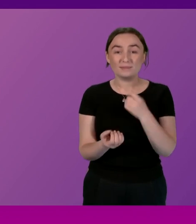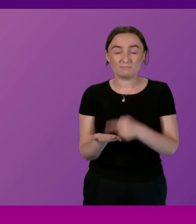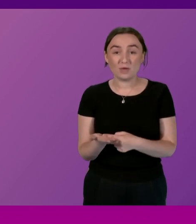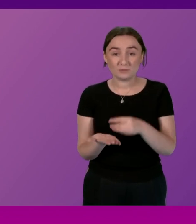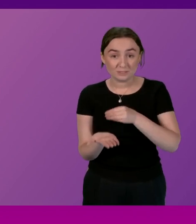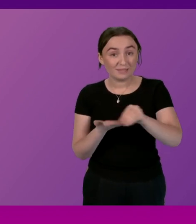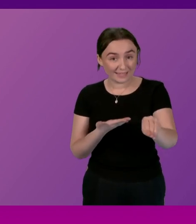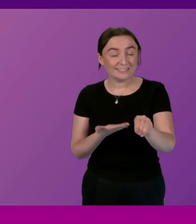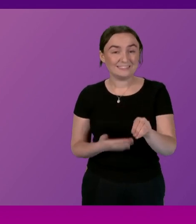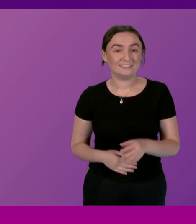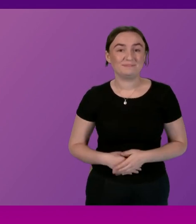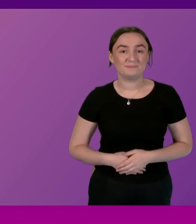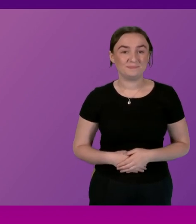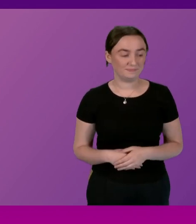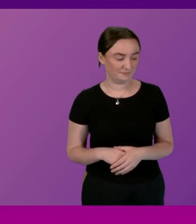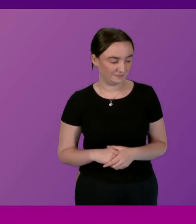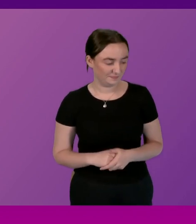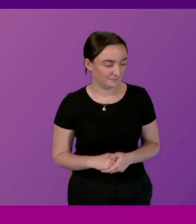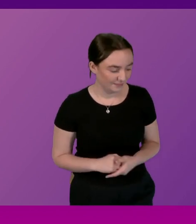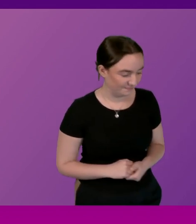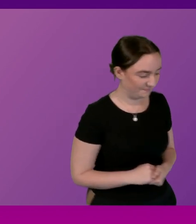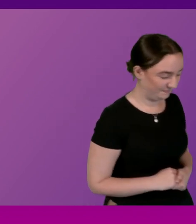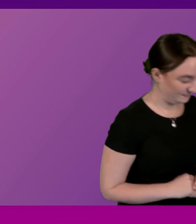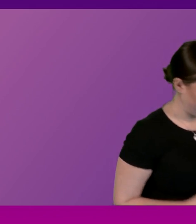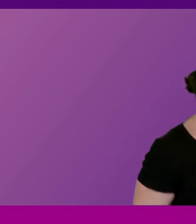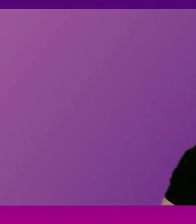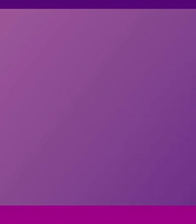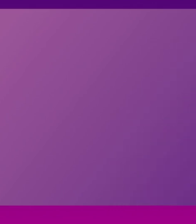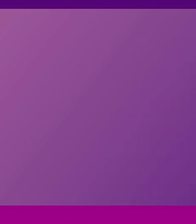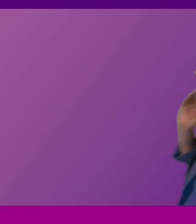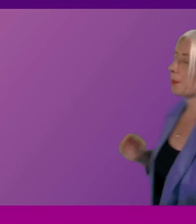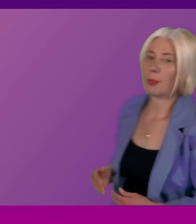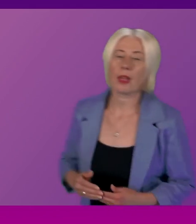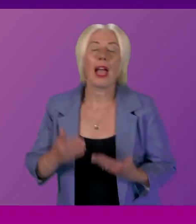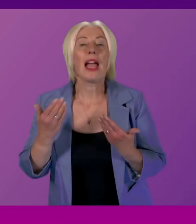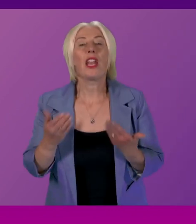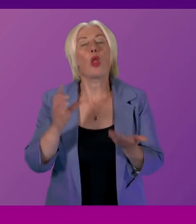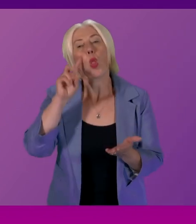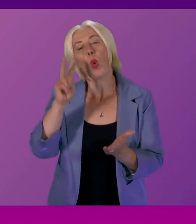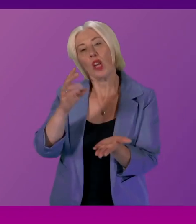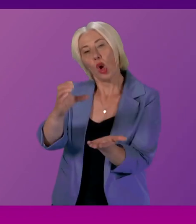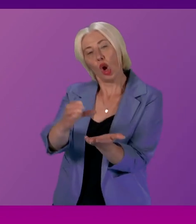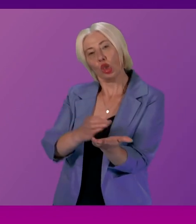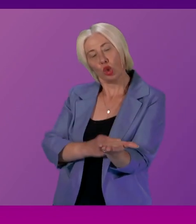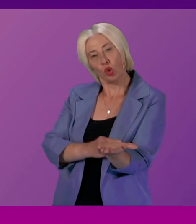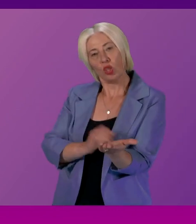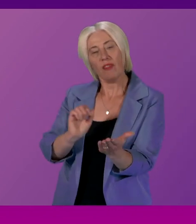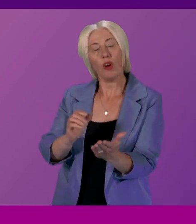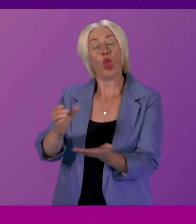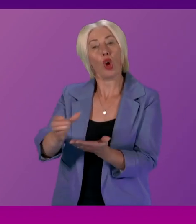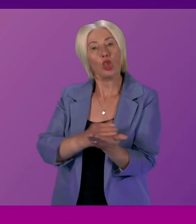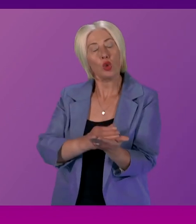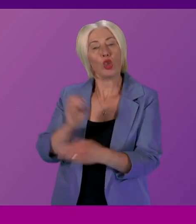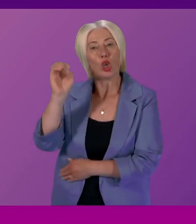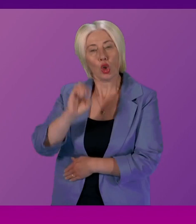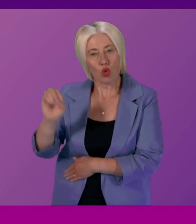apologies I'm going to have to move on to the issue of constitution and I call Claire Adamson convener constitution europe external